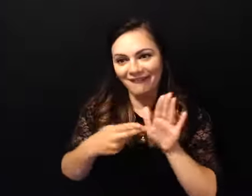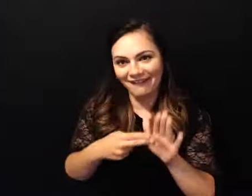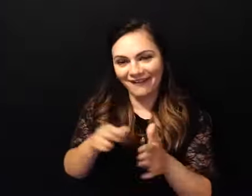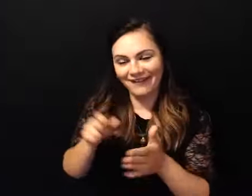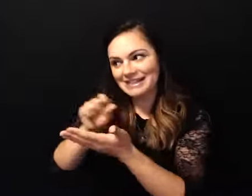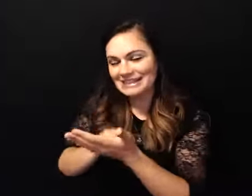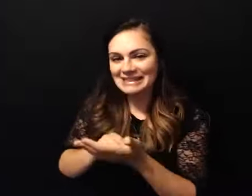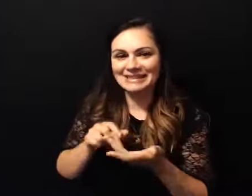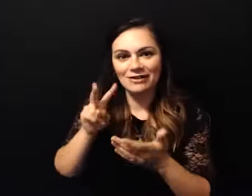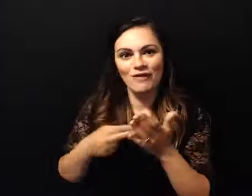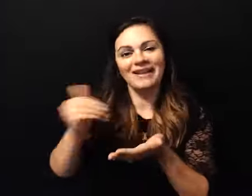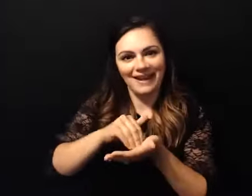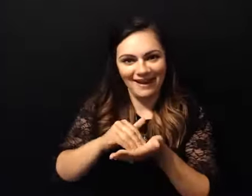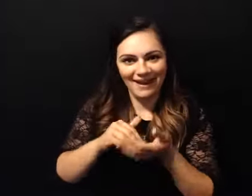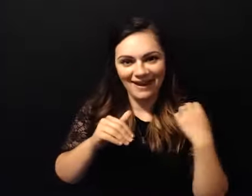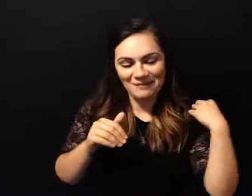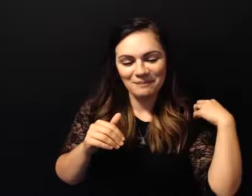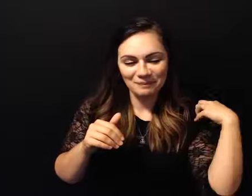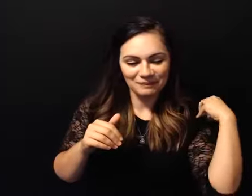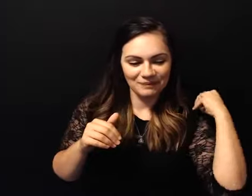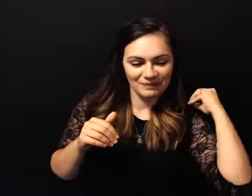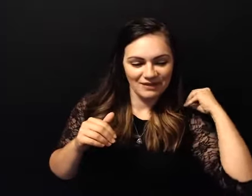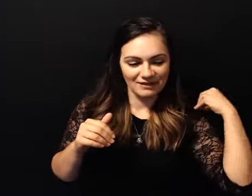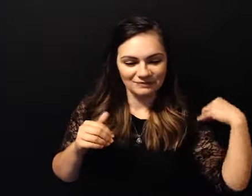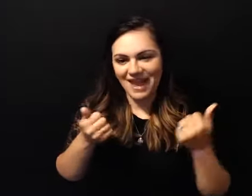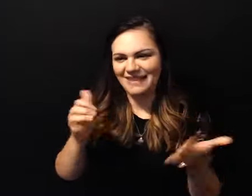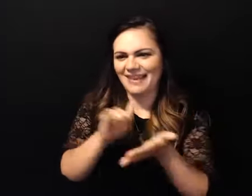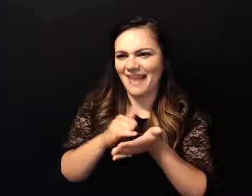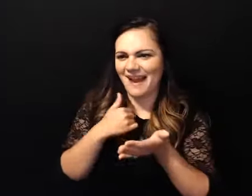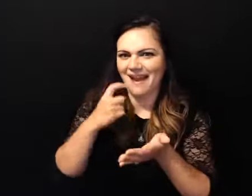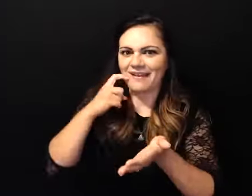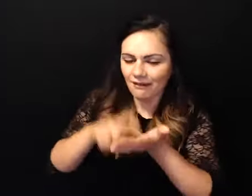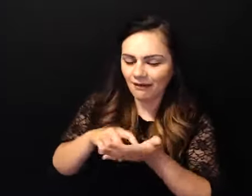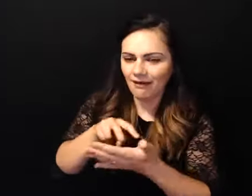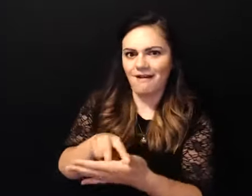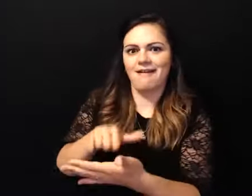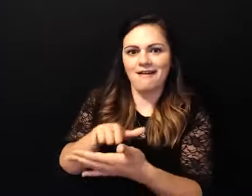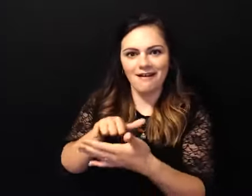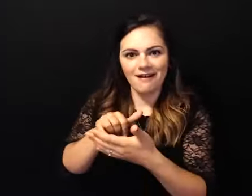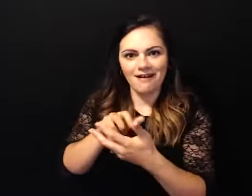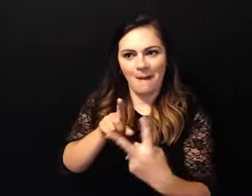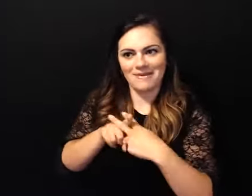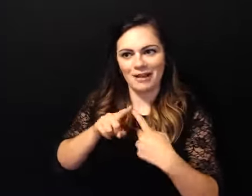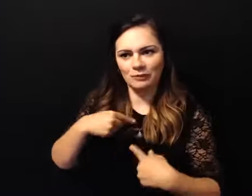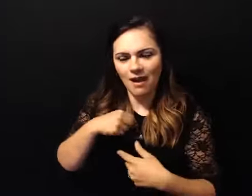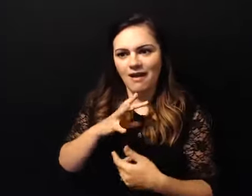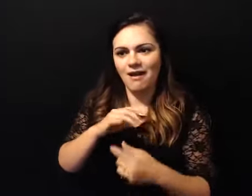out to me or what i could relate to and um you know i called her back and said i'm done and